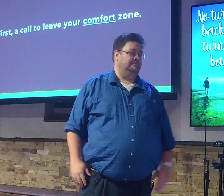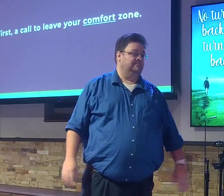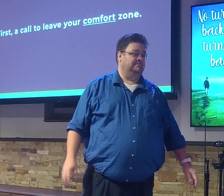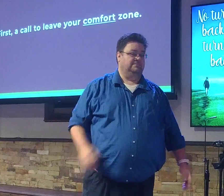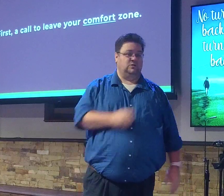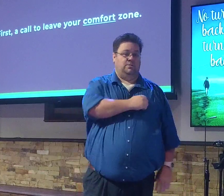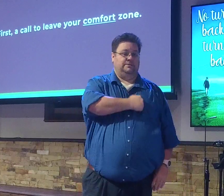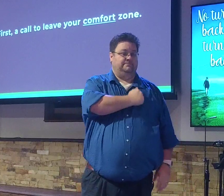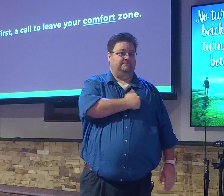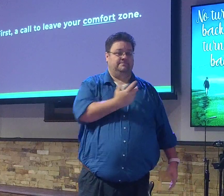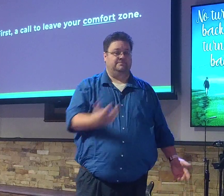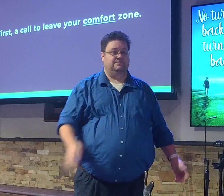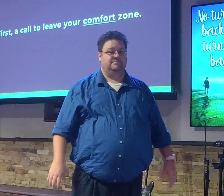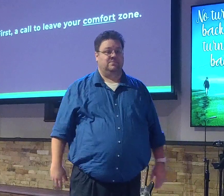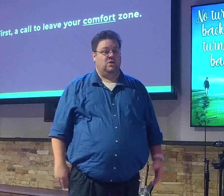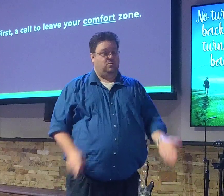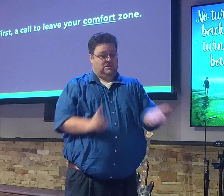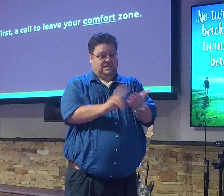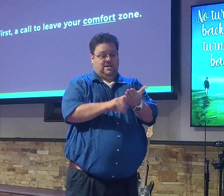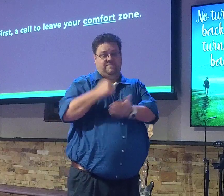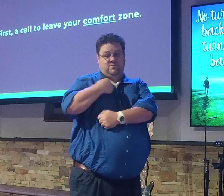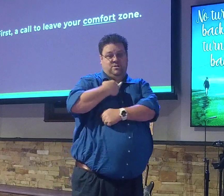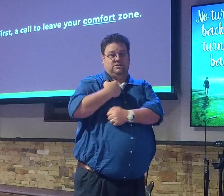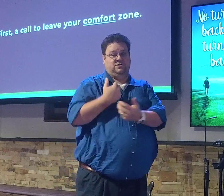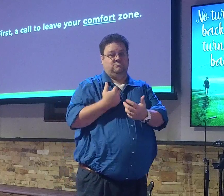If someone signs up for the military and they go to boot camp,